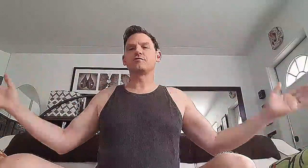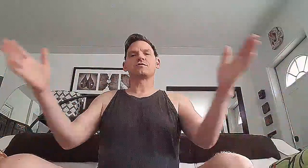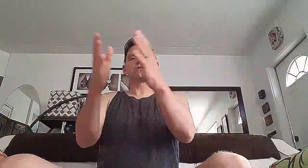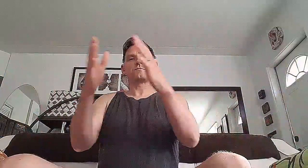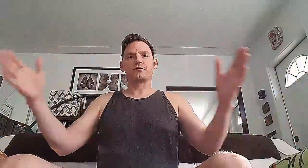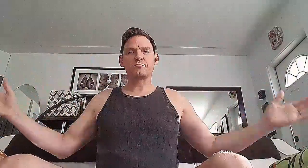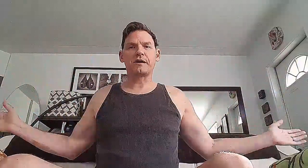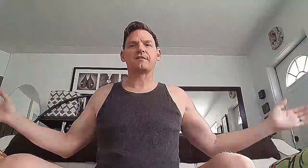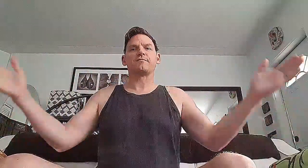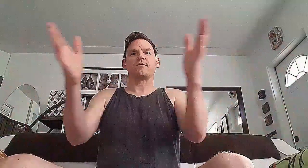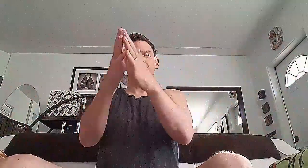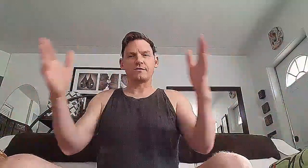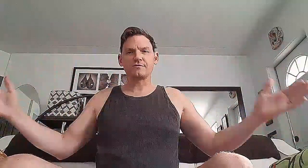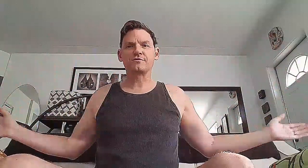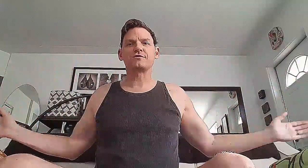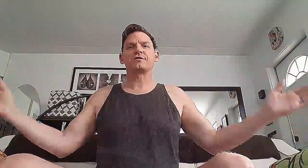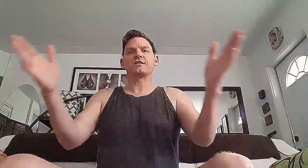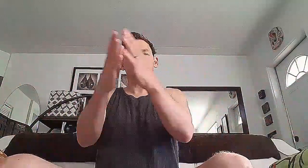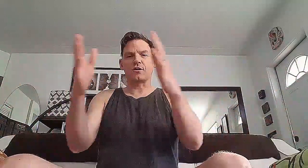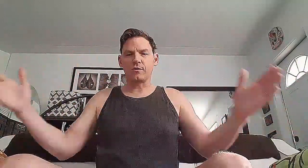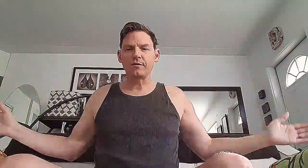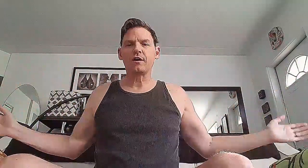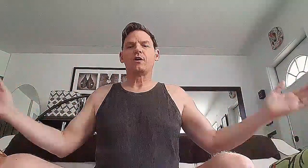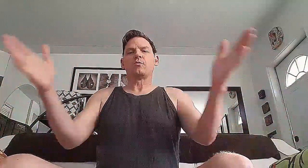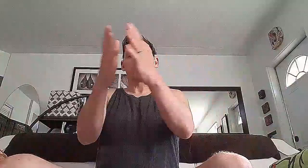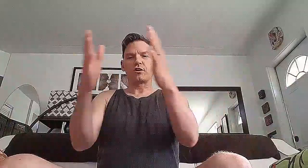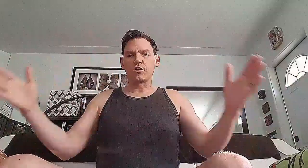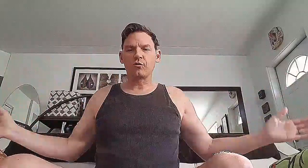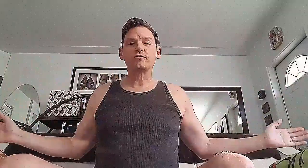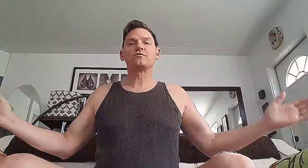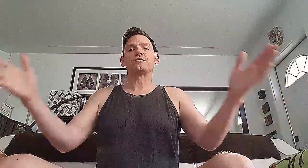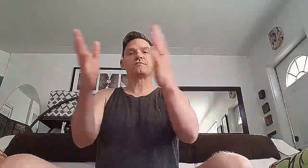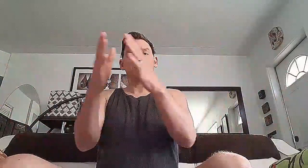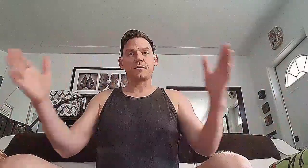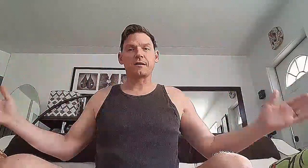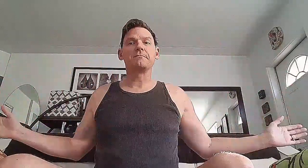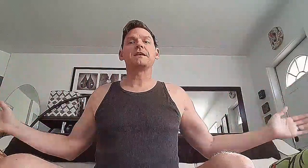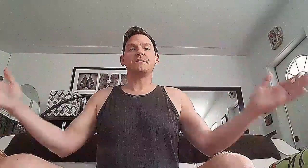using it to push back and forth. Now this is just to get us going. We're going to go and do this for about a minute.